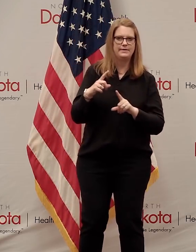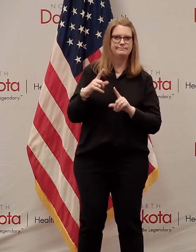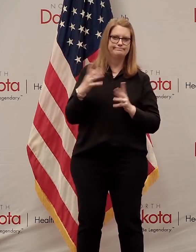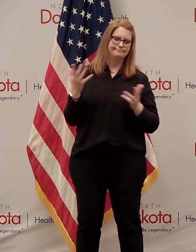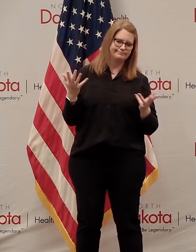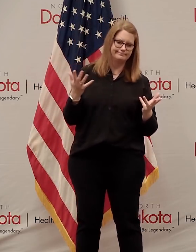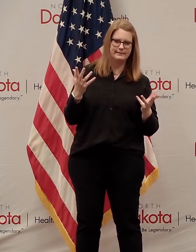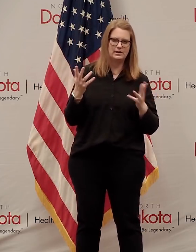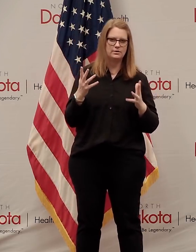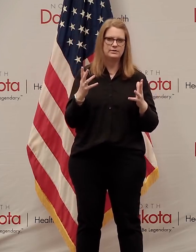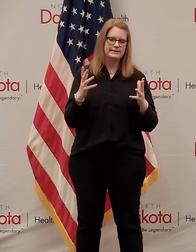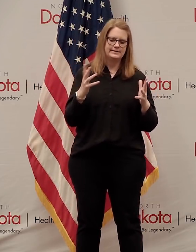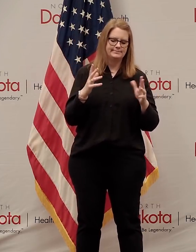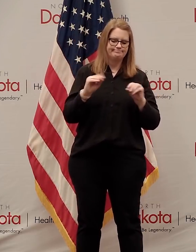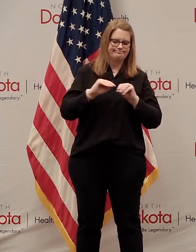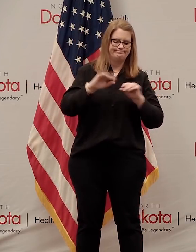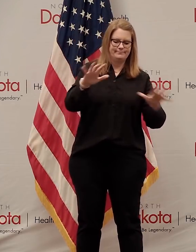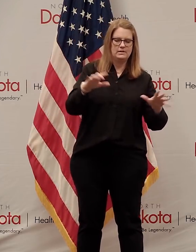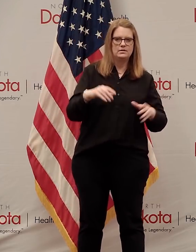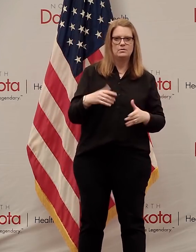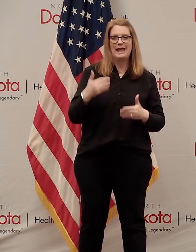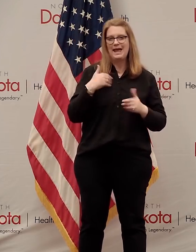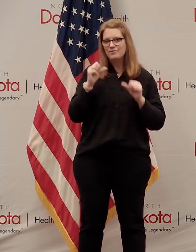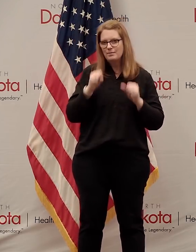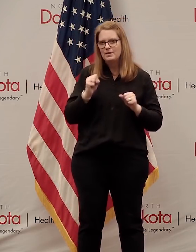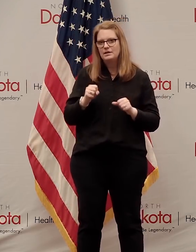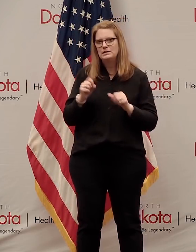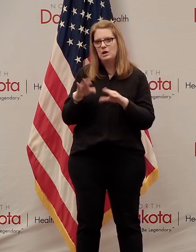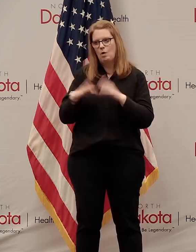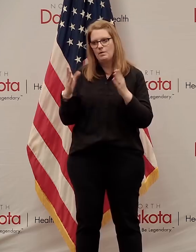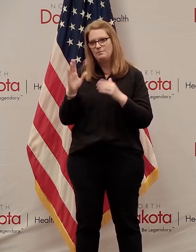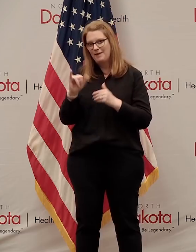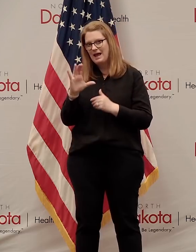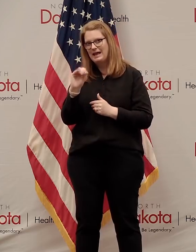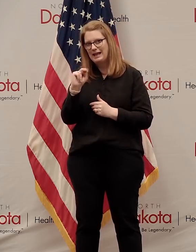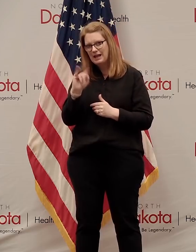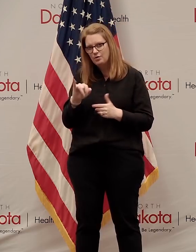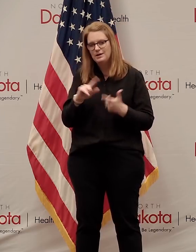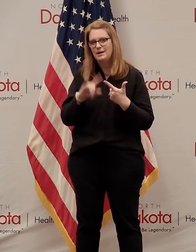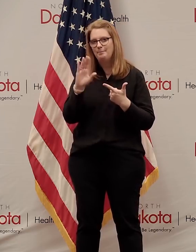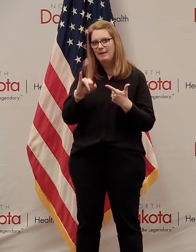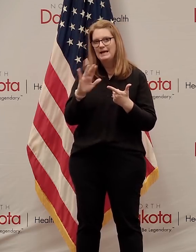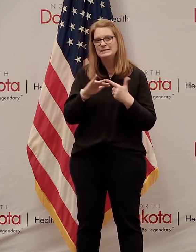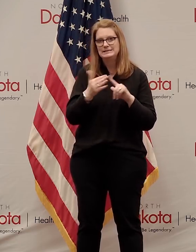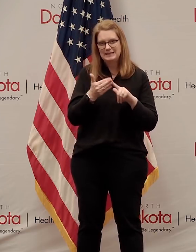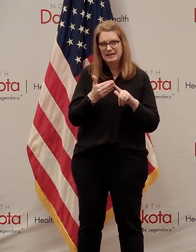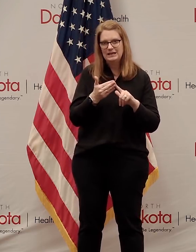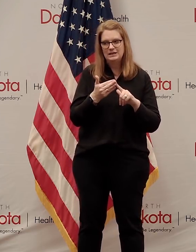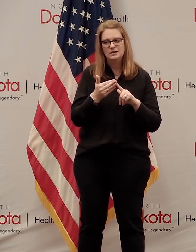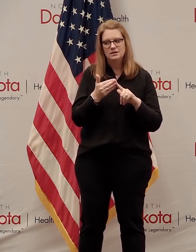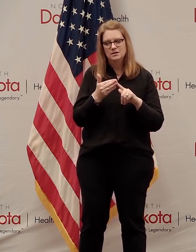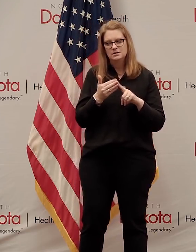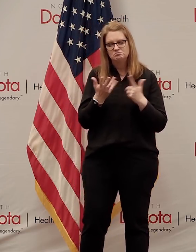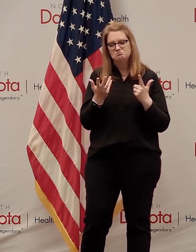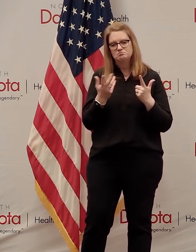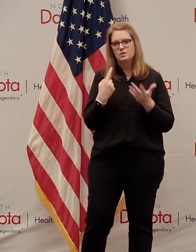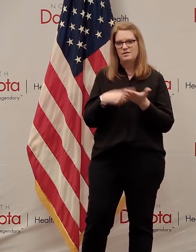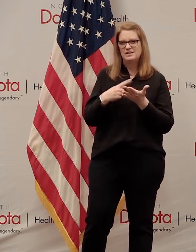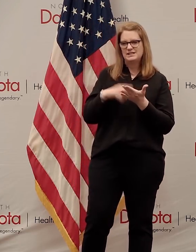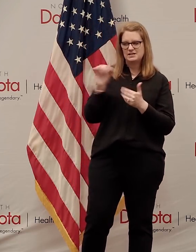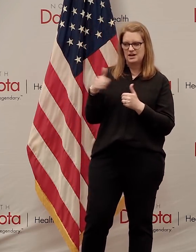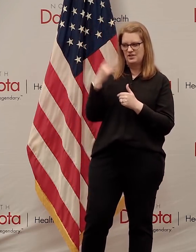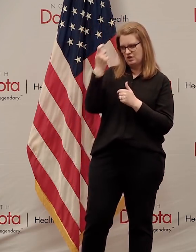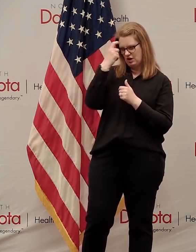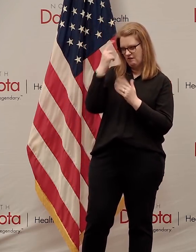do have the ability to open, you know, by county, by city. Those are things that other parts of the country have looked at, talked to other governors